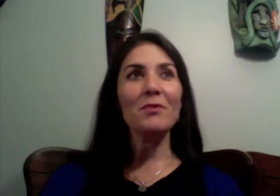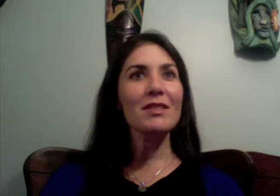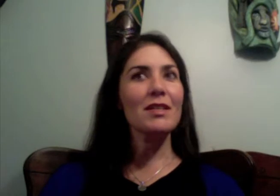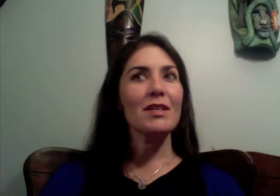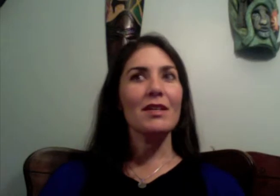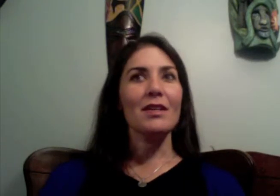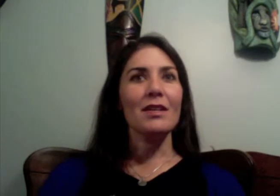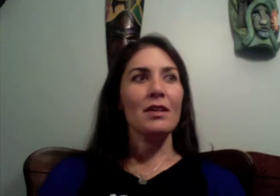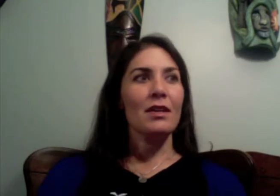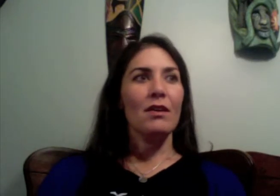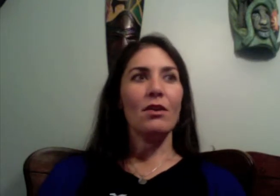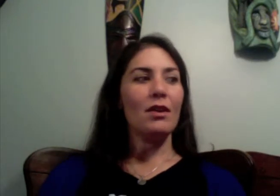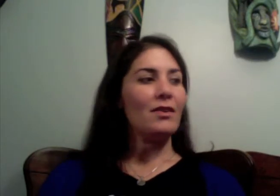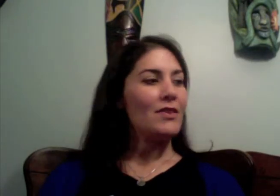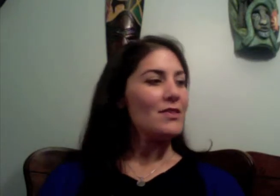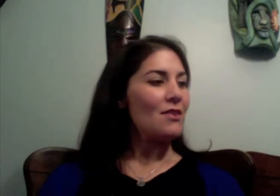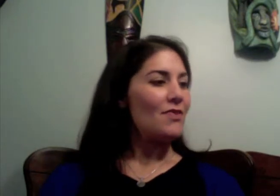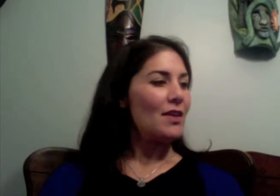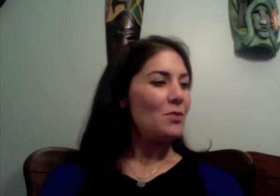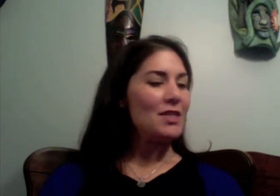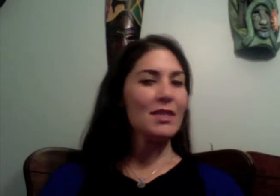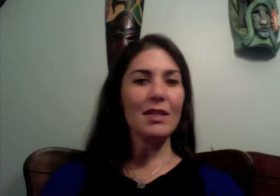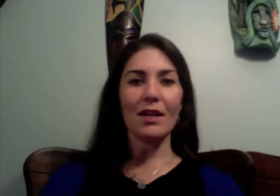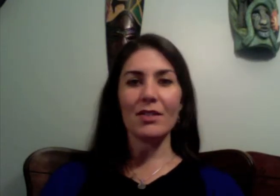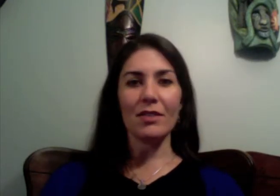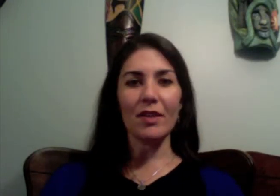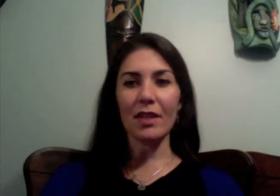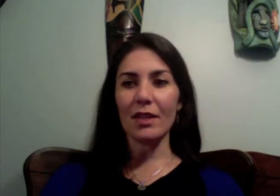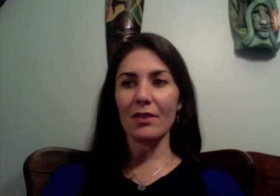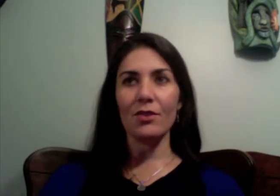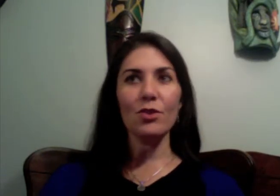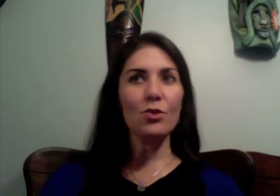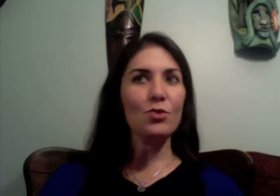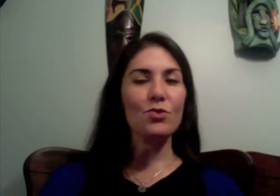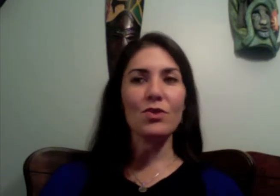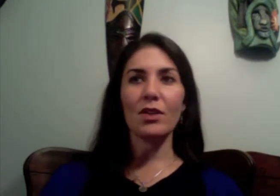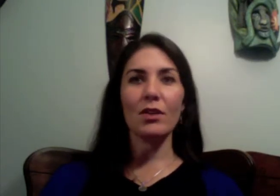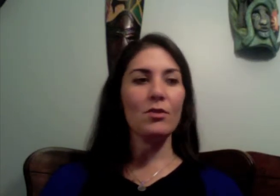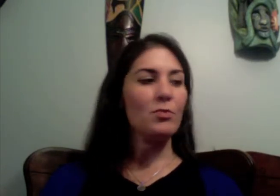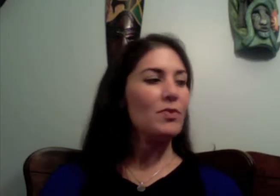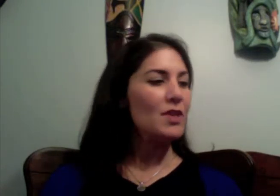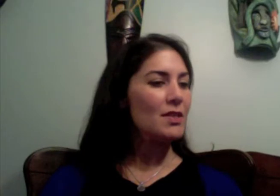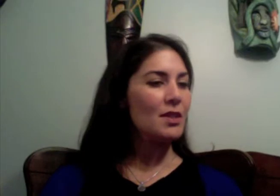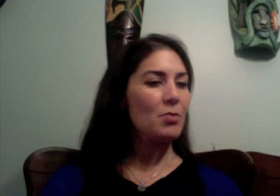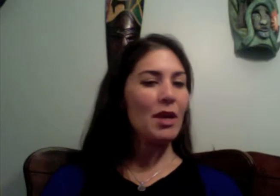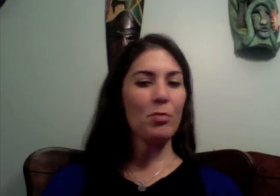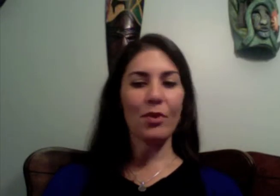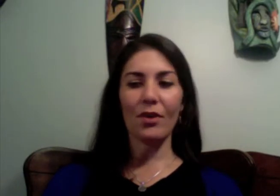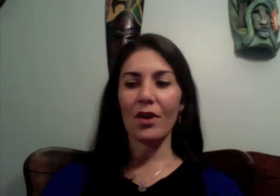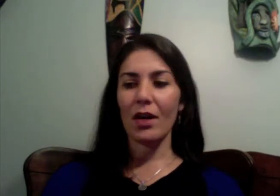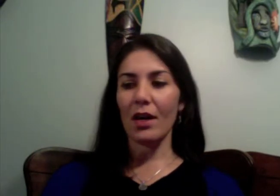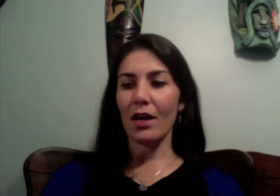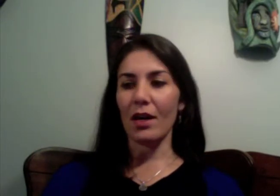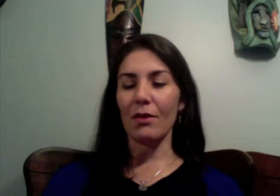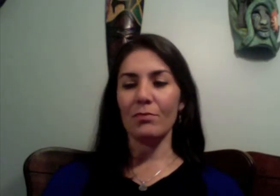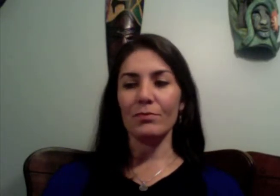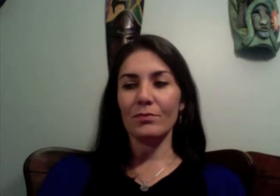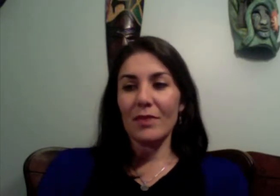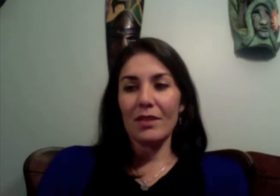oh the stuff that we see on TV the news the things in the paper you